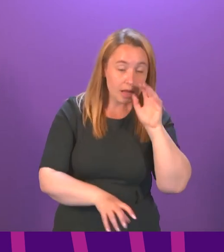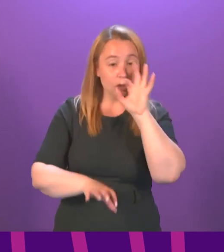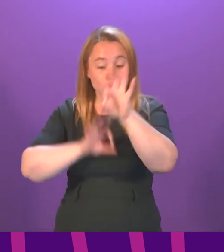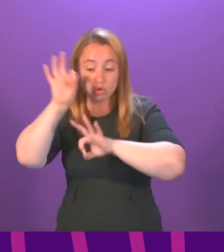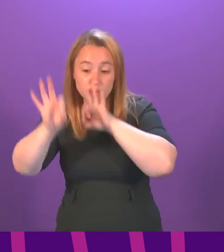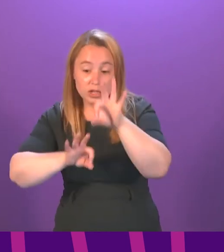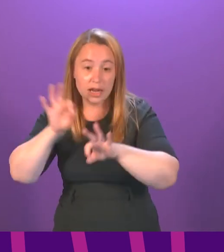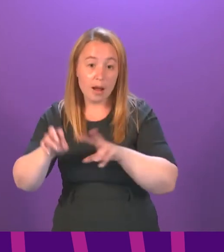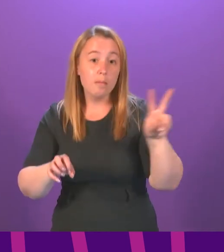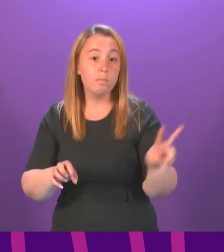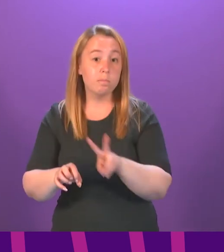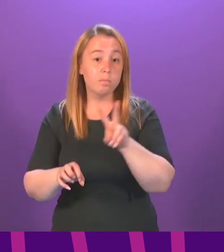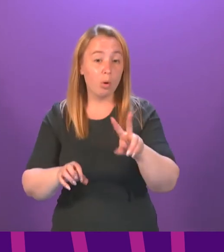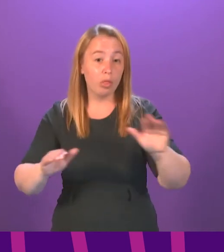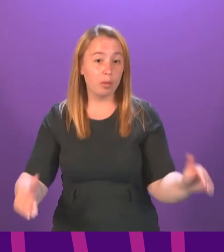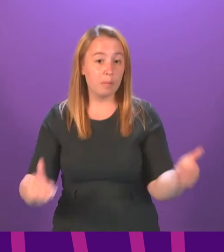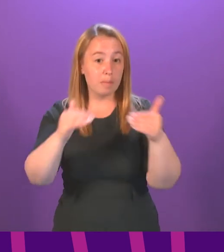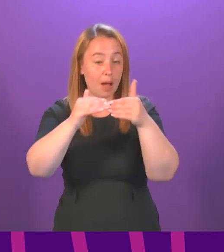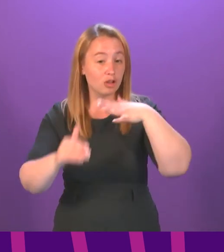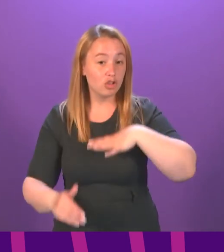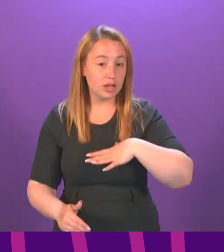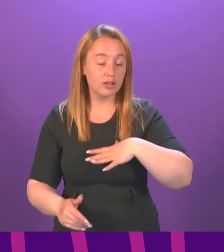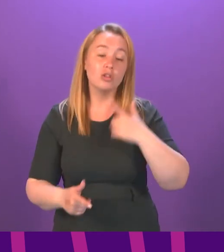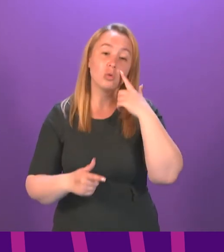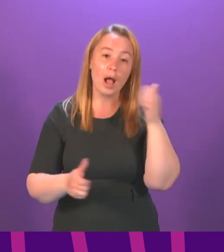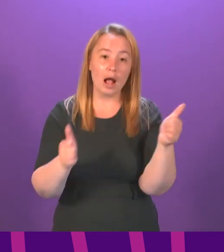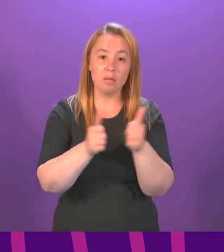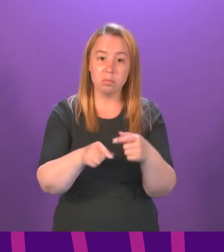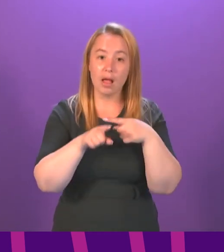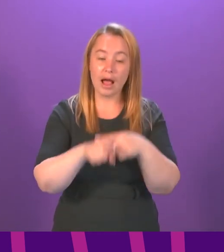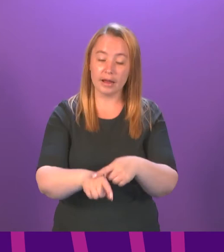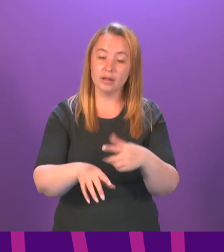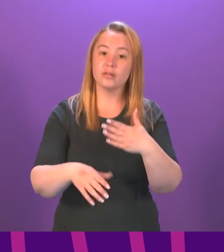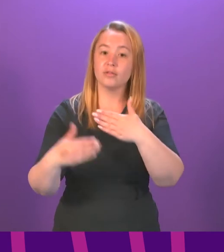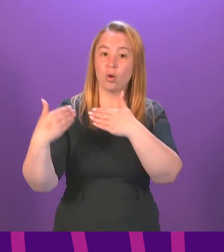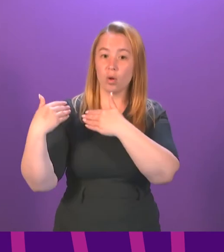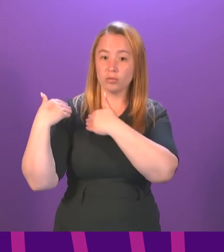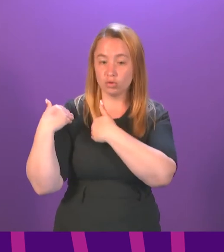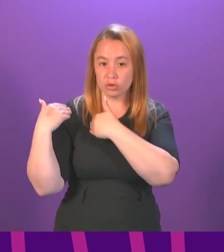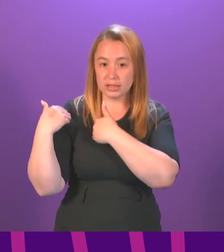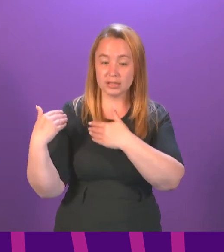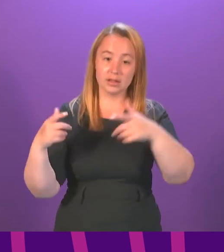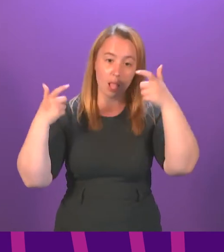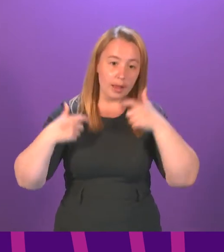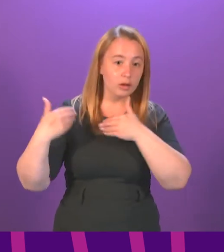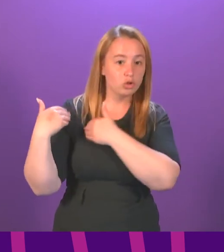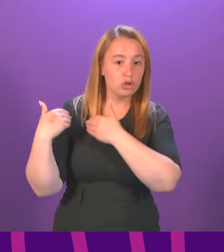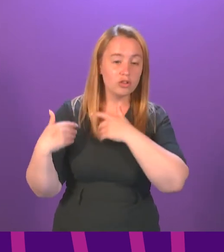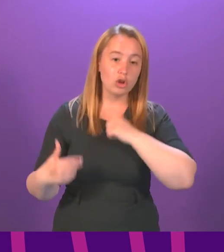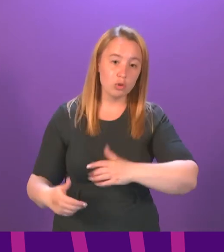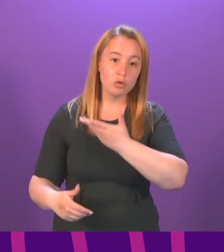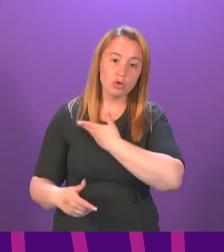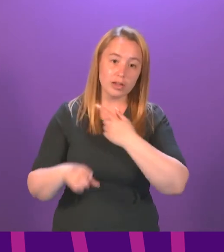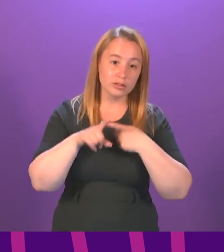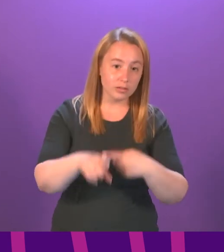for purpose so that they can comply fully with the relevant legal duties and human right obligations? Minister.